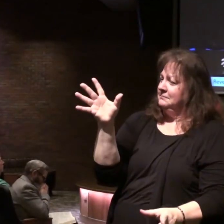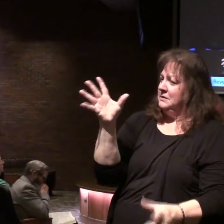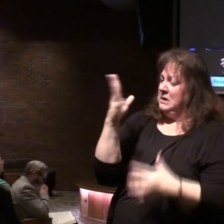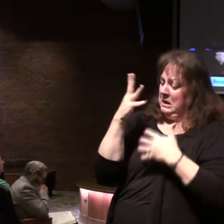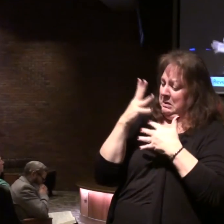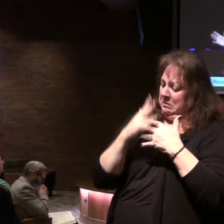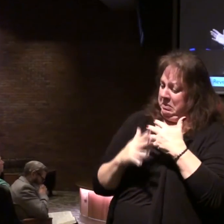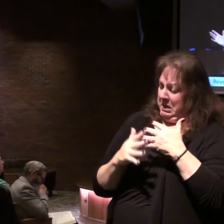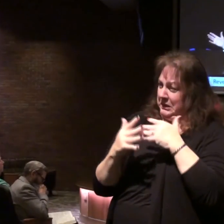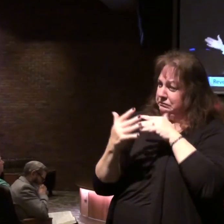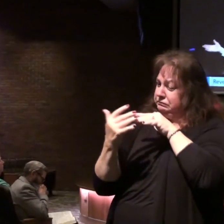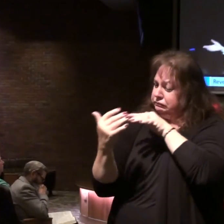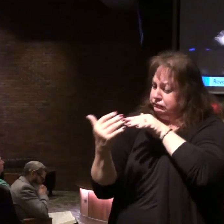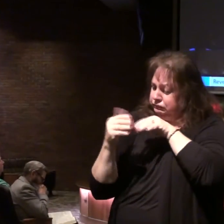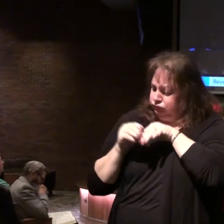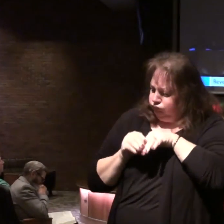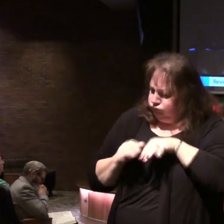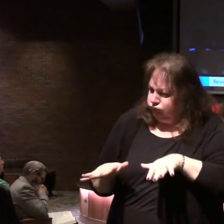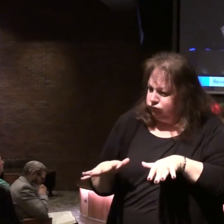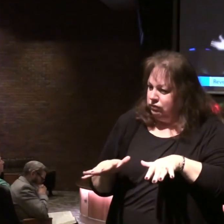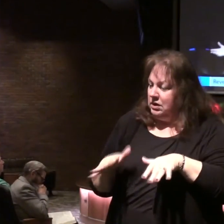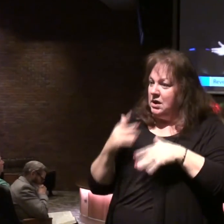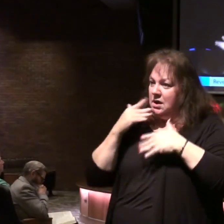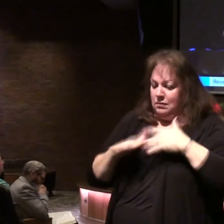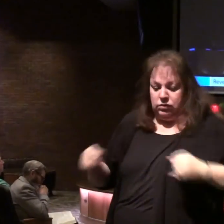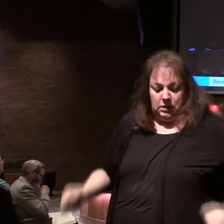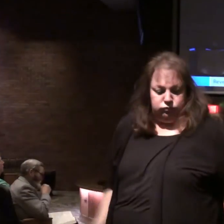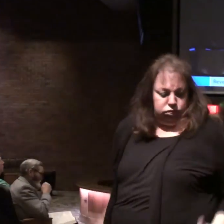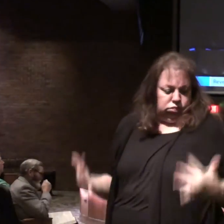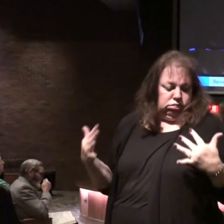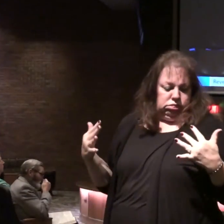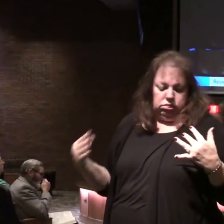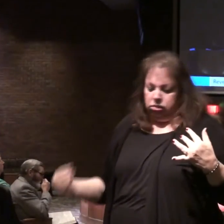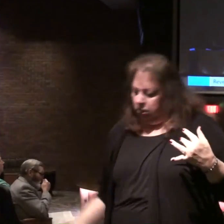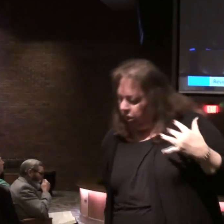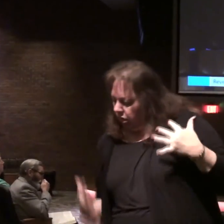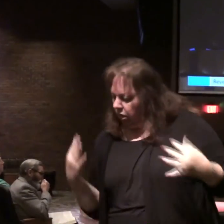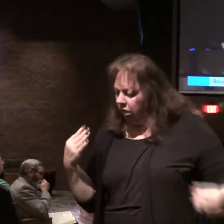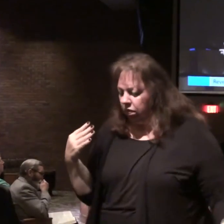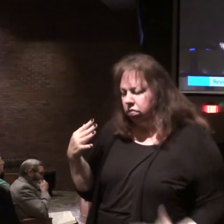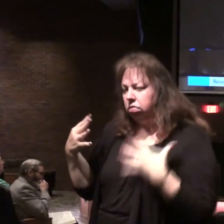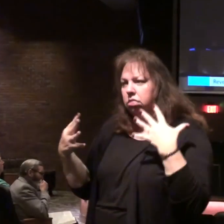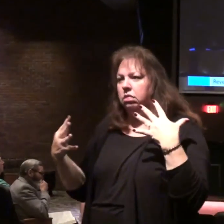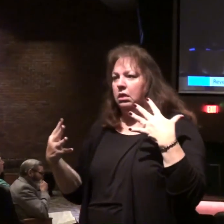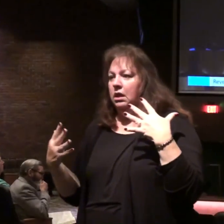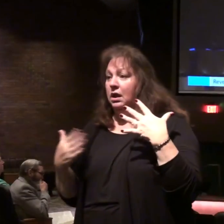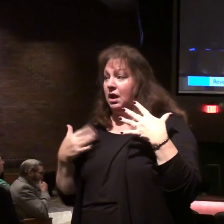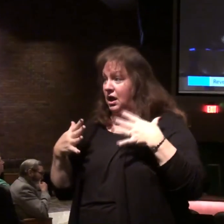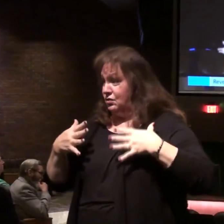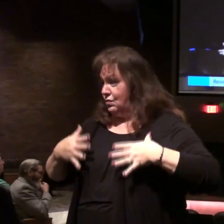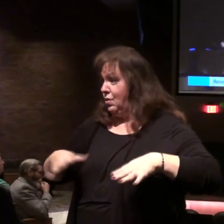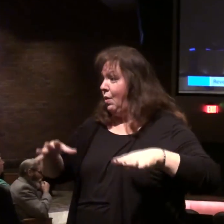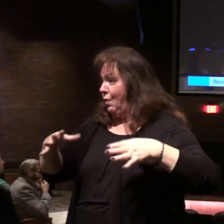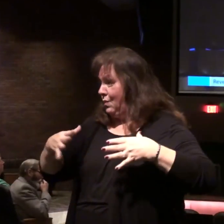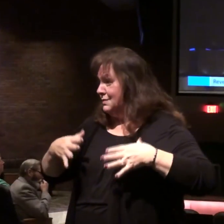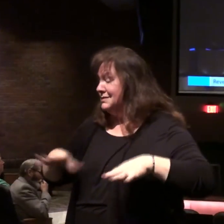bloodshed will occur and that blood will be splashing up as it said in Isaiah 6 on the garments